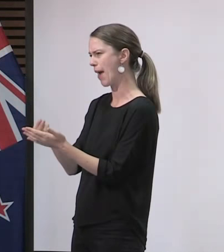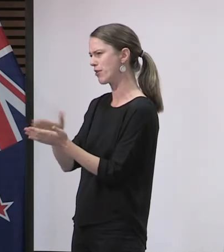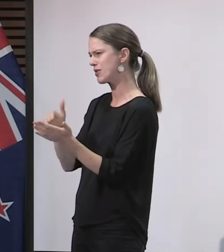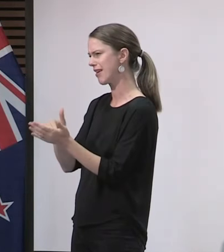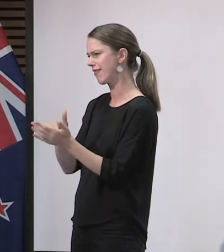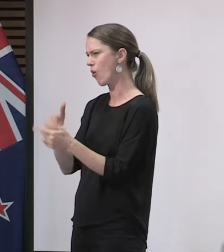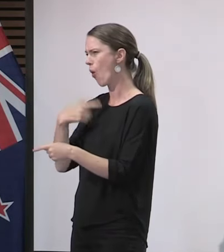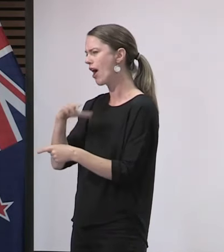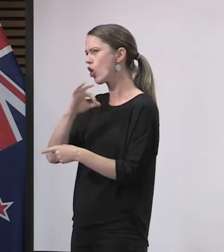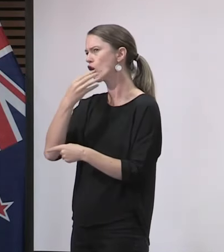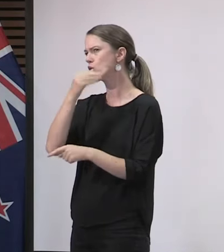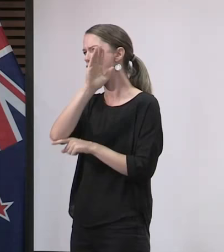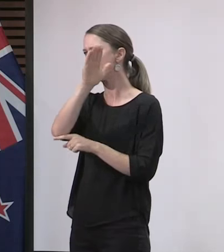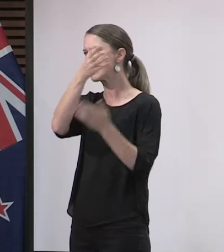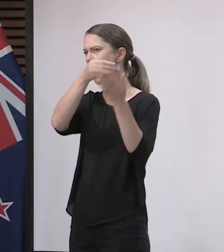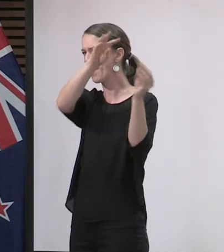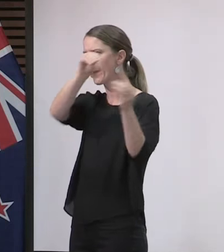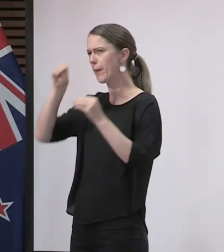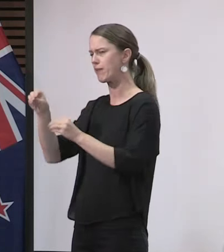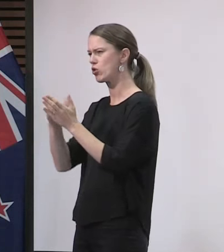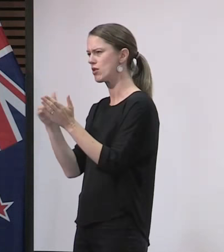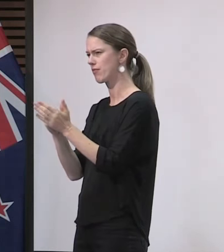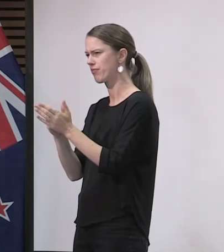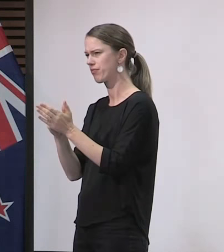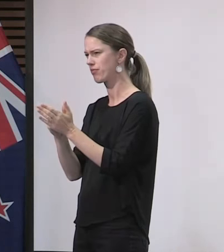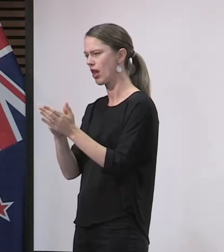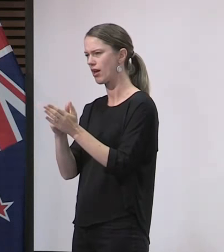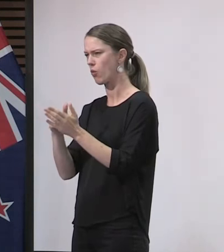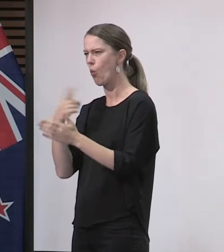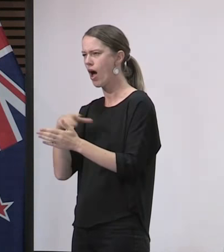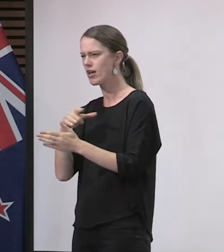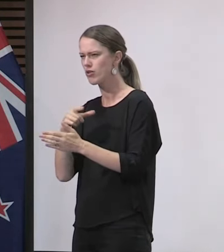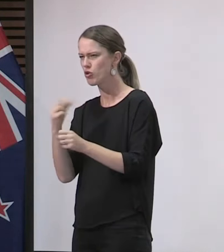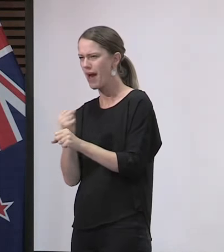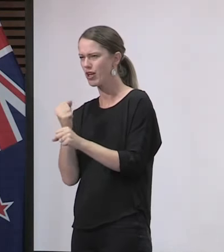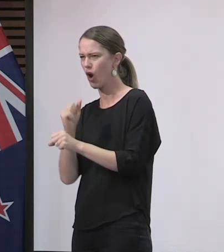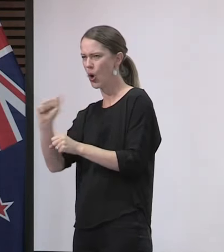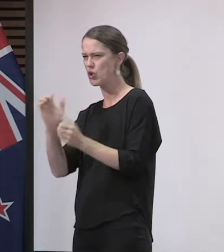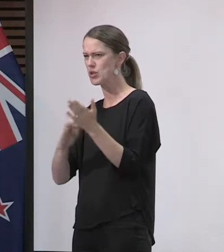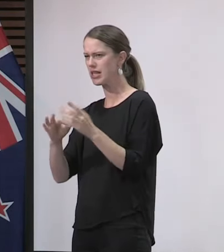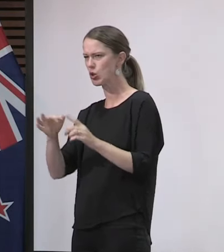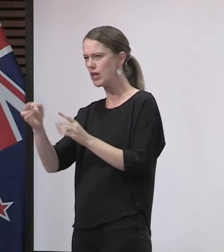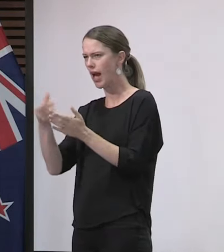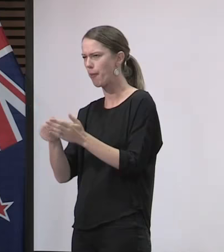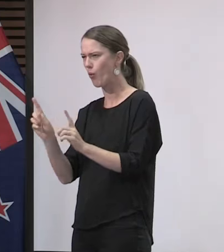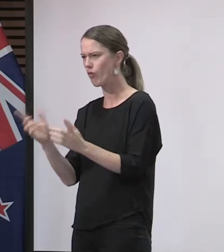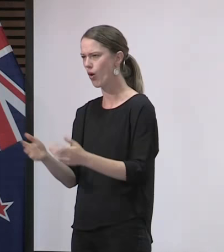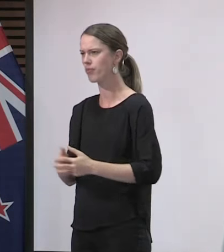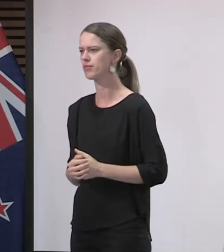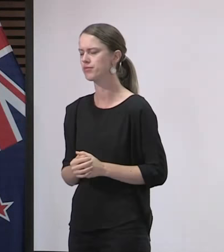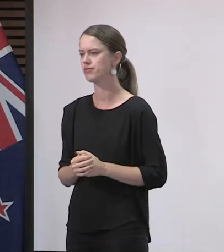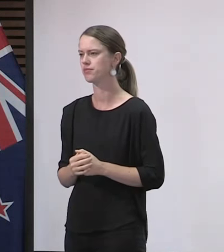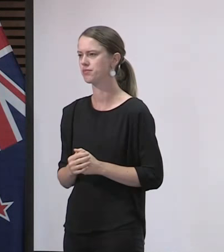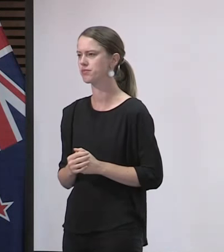and did you consider acquiring any existing apps, buying the rights wholesale for them or buying the companies associated with them? Yes,